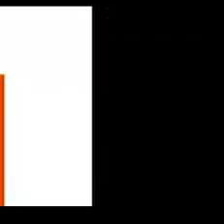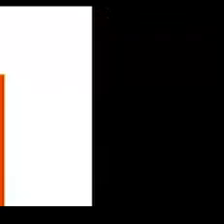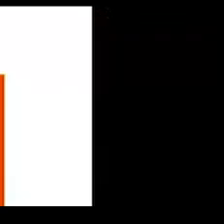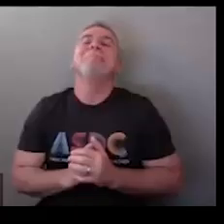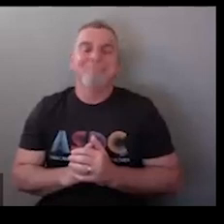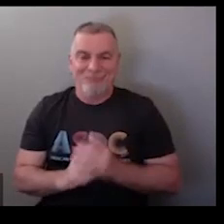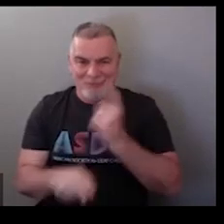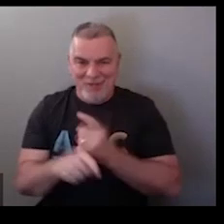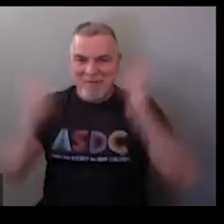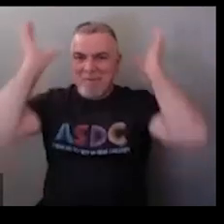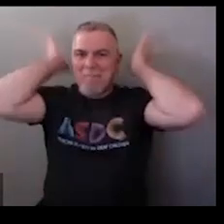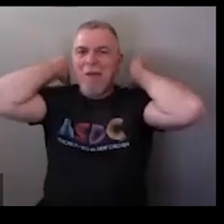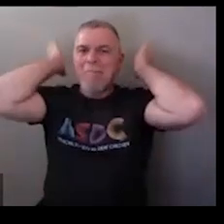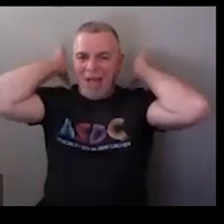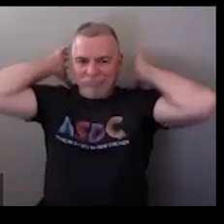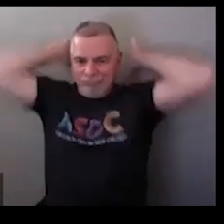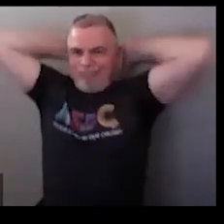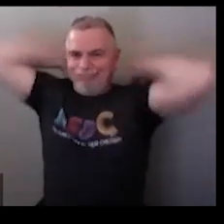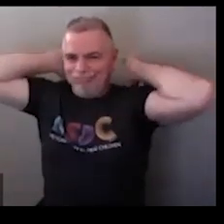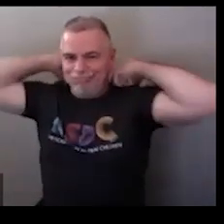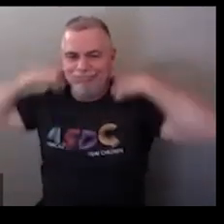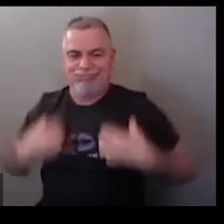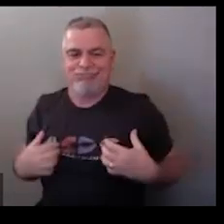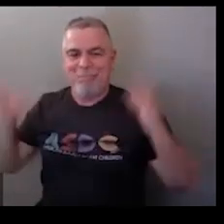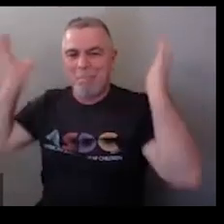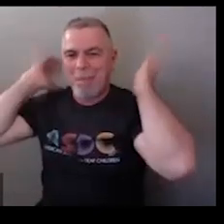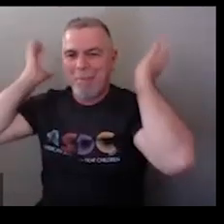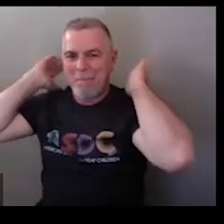backpack backpack backpack okay so backpack is like this